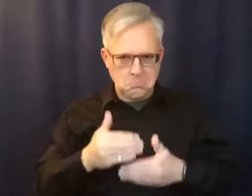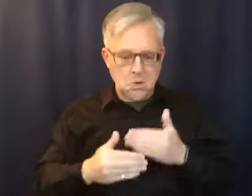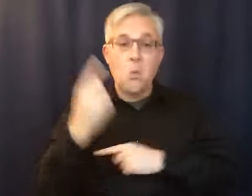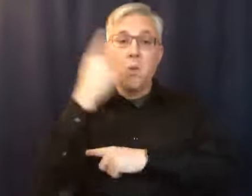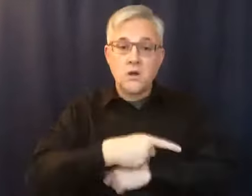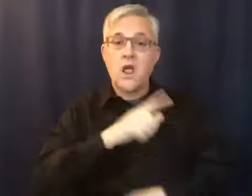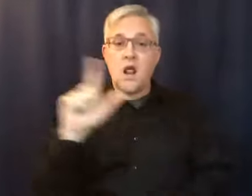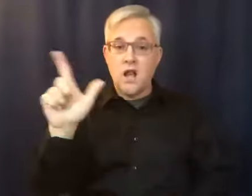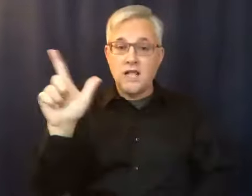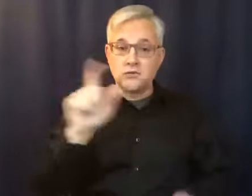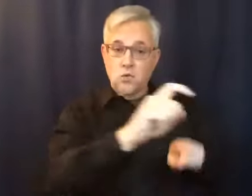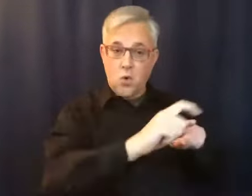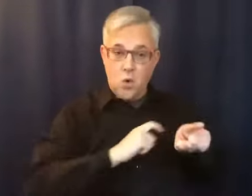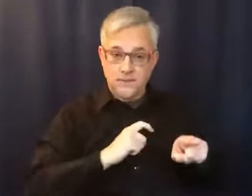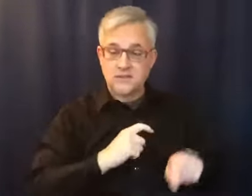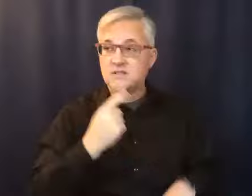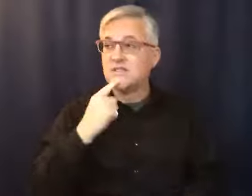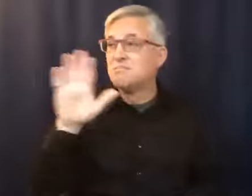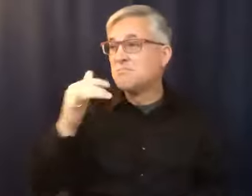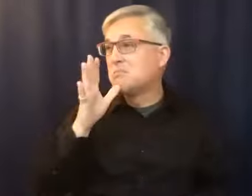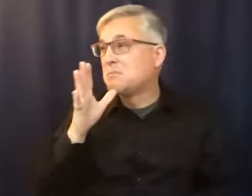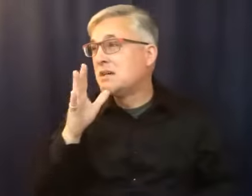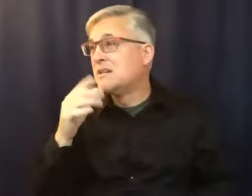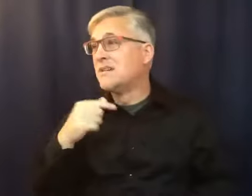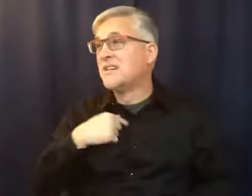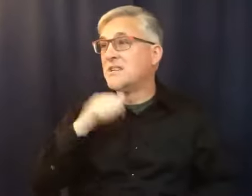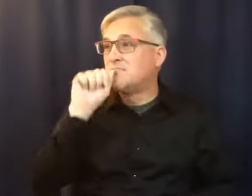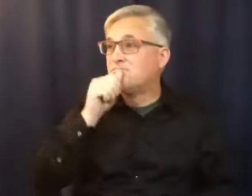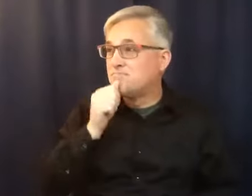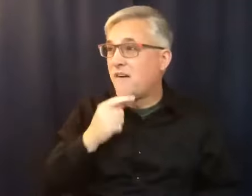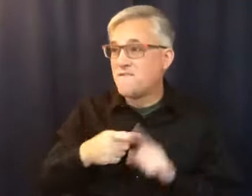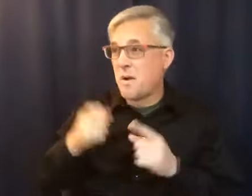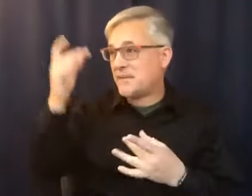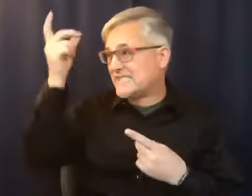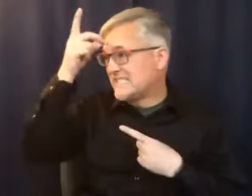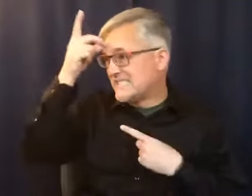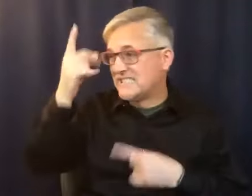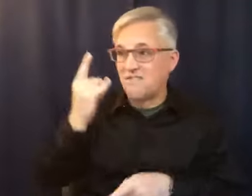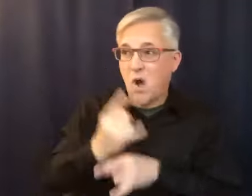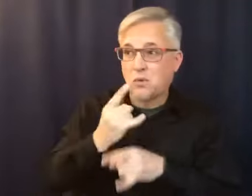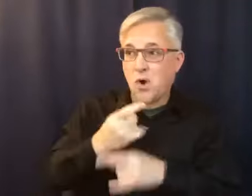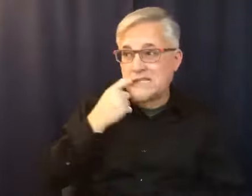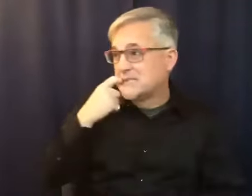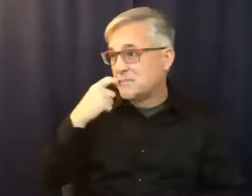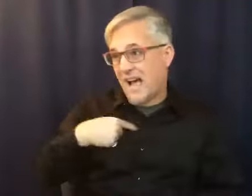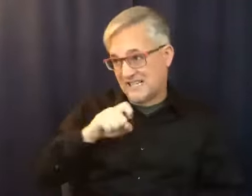I'm suffering from the disease of alcoholism. And I need to come home. And I need to bring my partner with me.